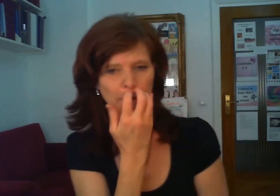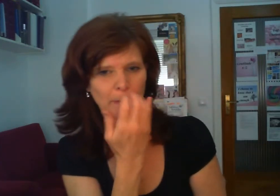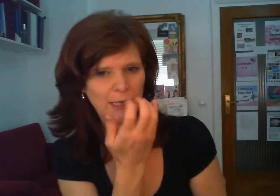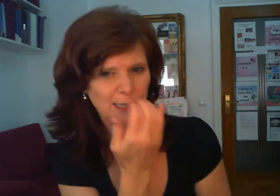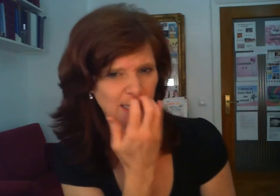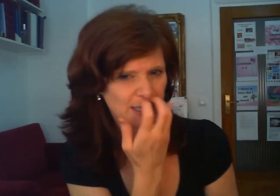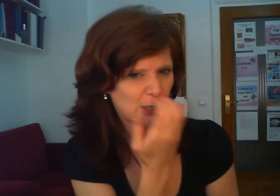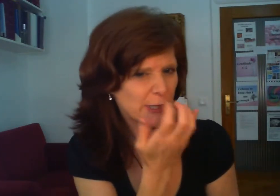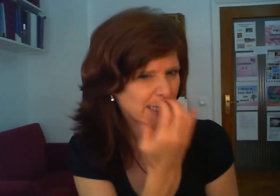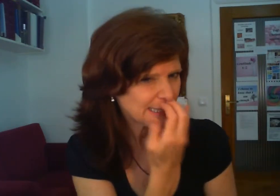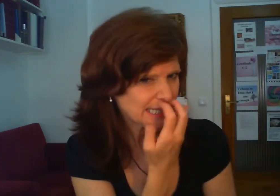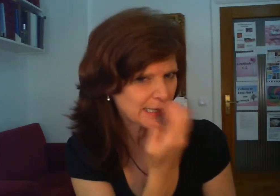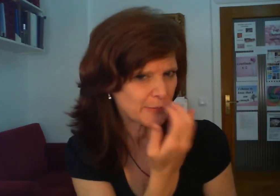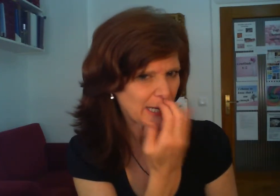starting to understand me